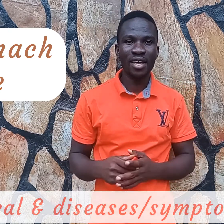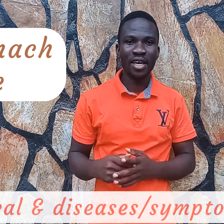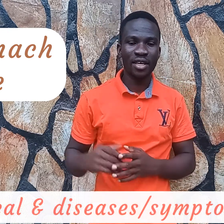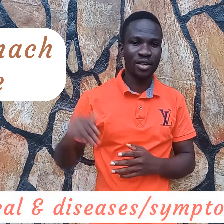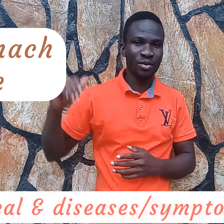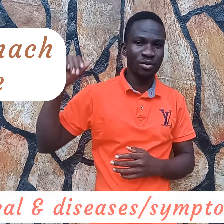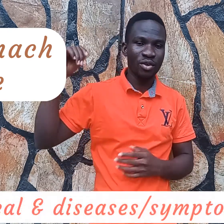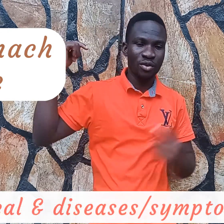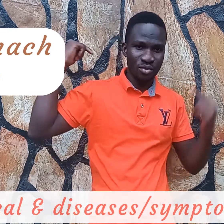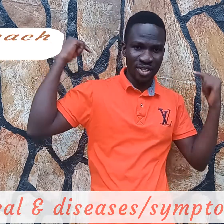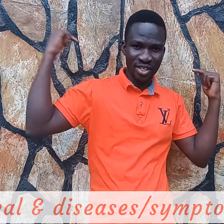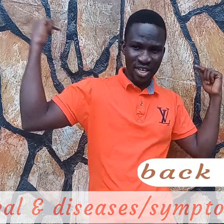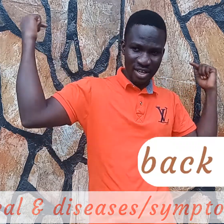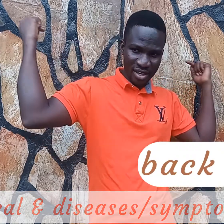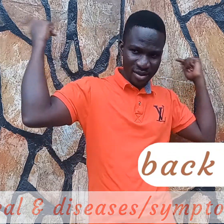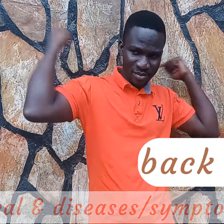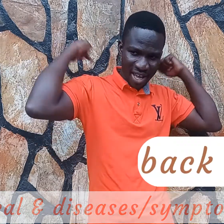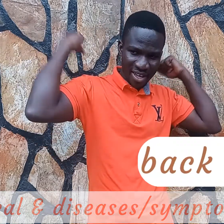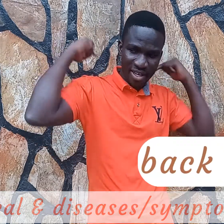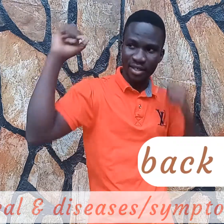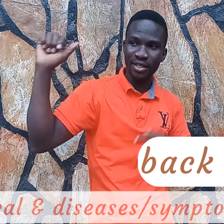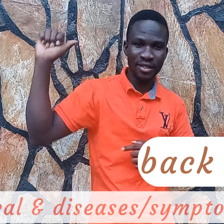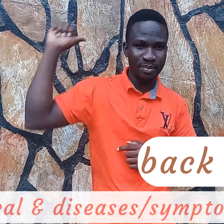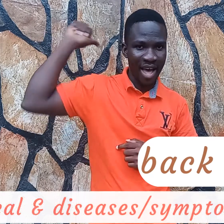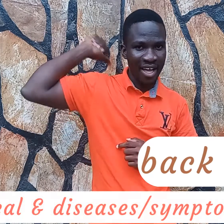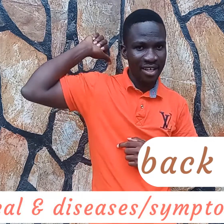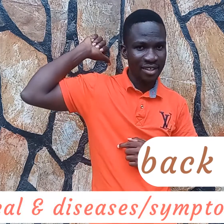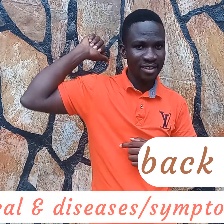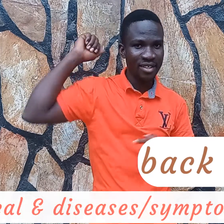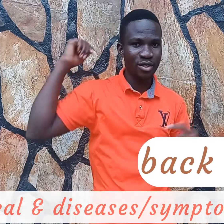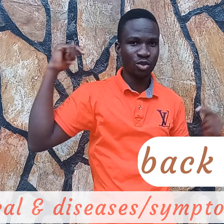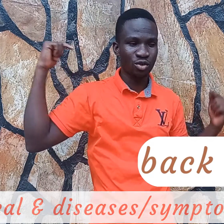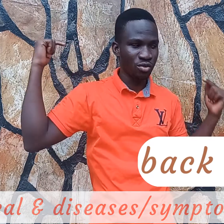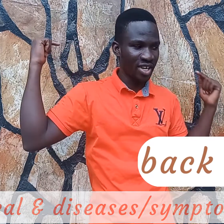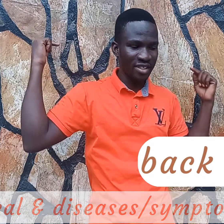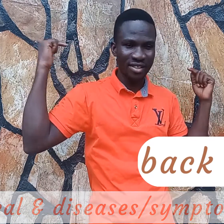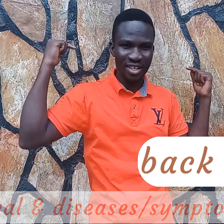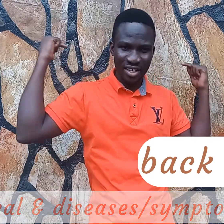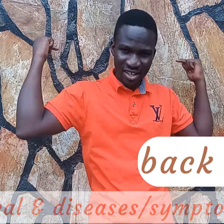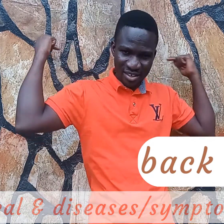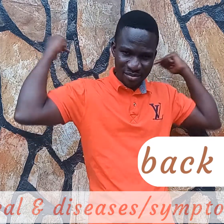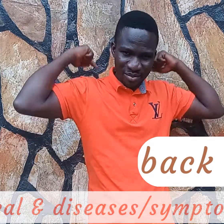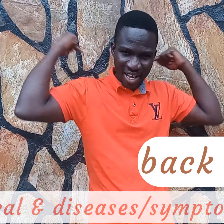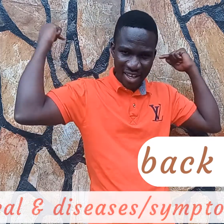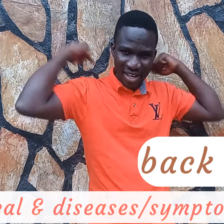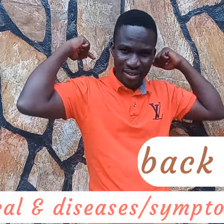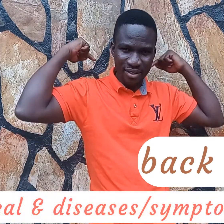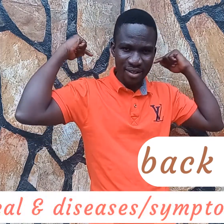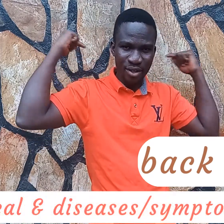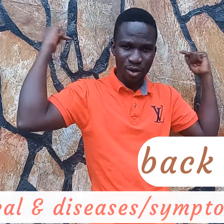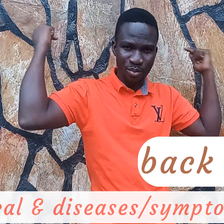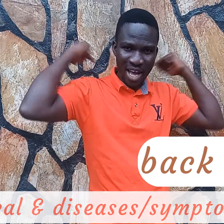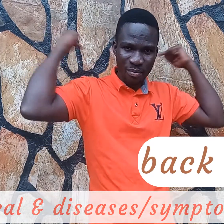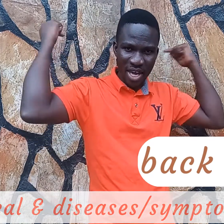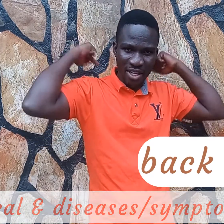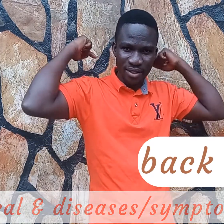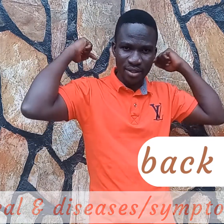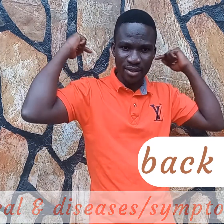ache back say back ache this is back same can be seen back aches no back aches